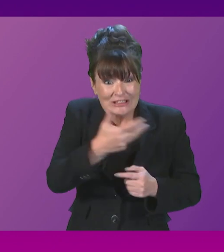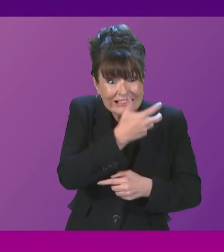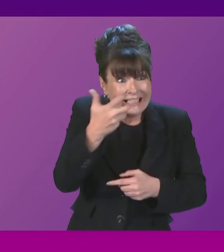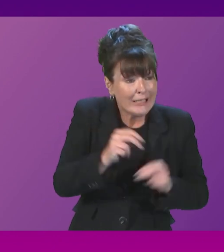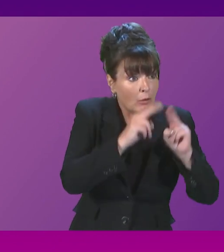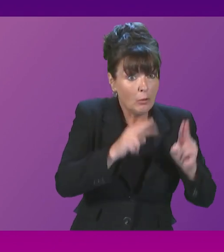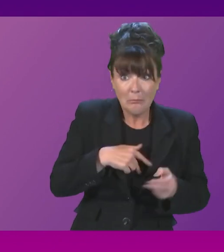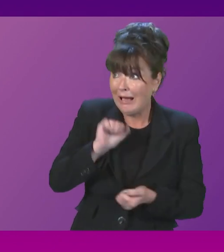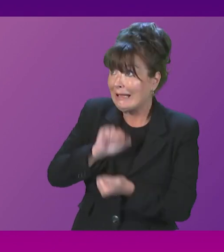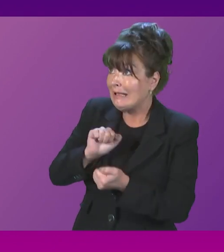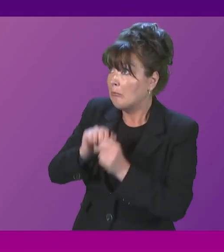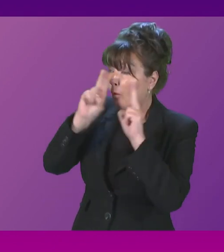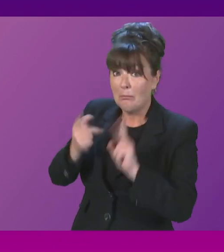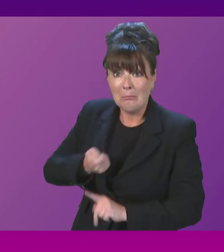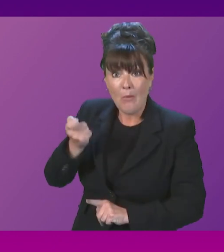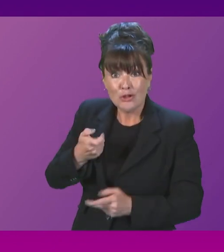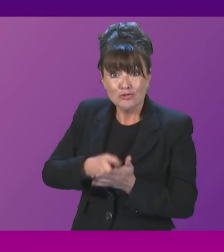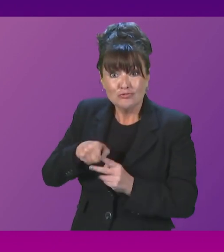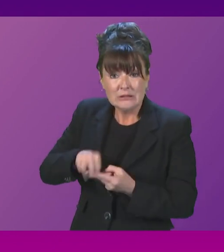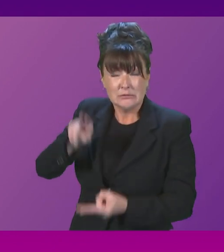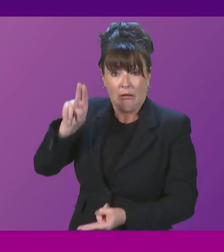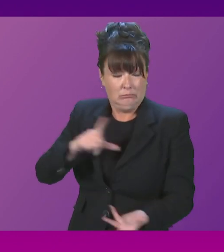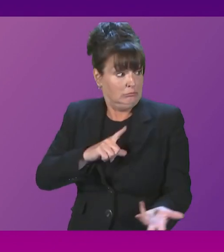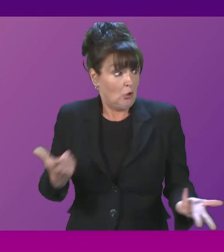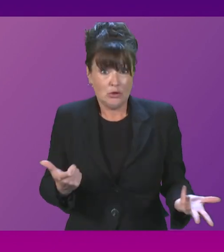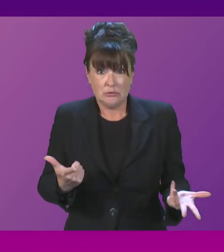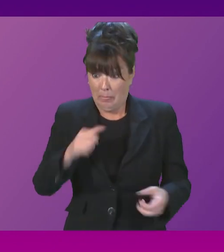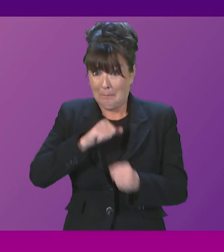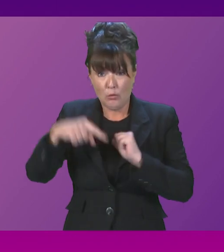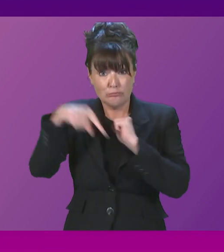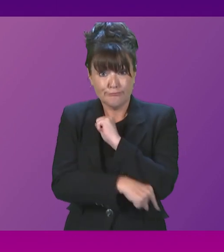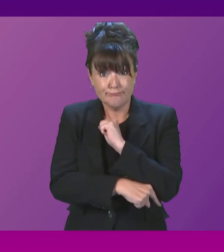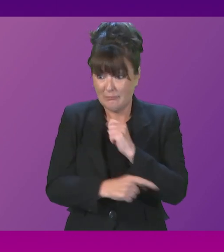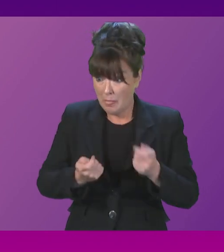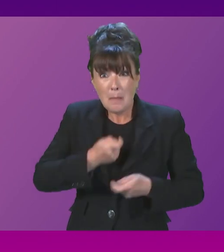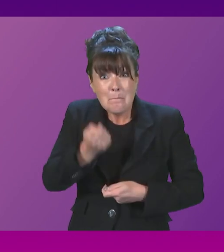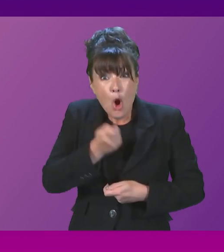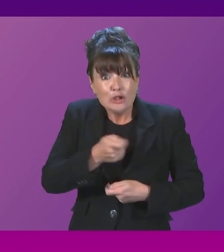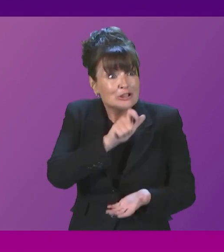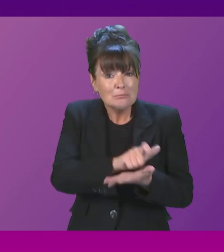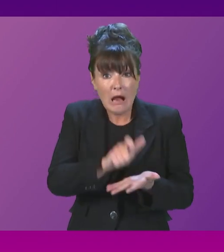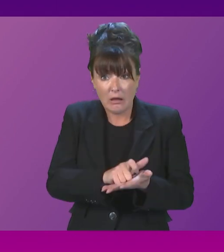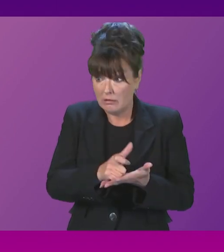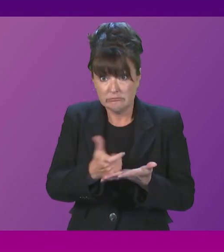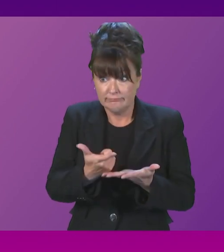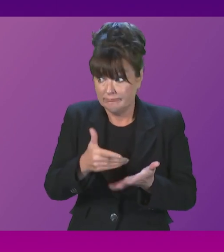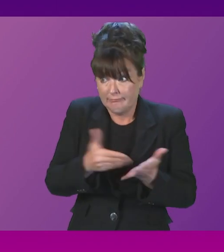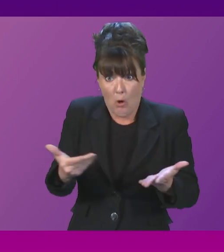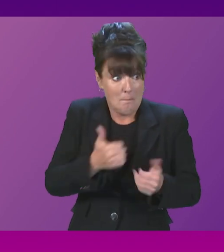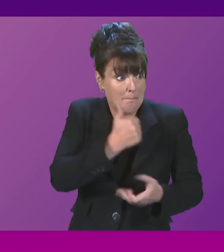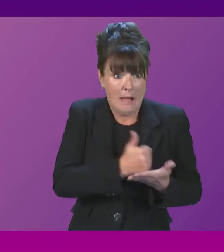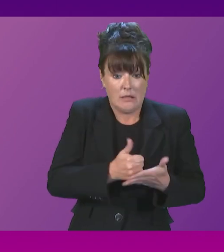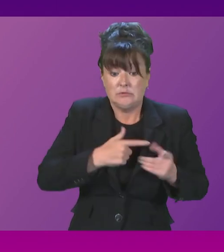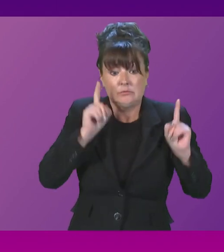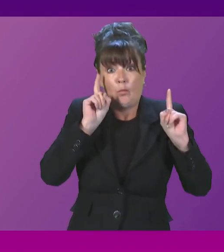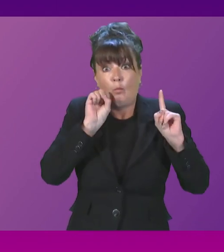given what the Conservatives have done to the mortgage market, what they've done to the value of the pound,